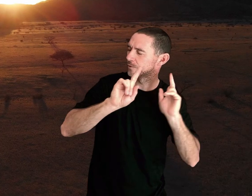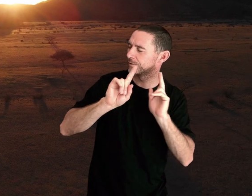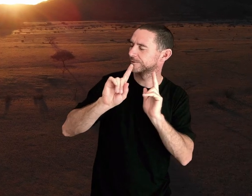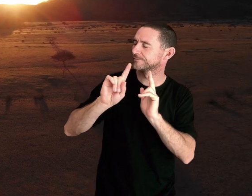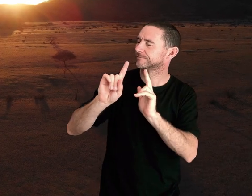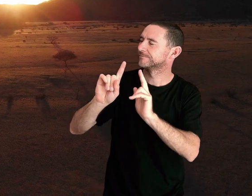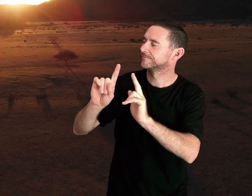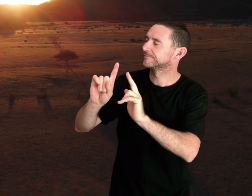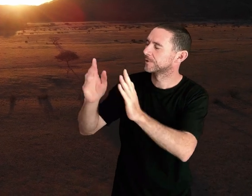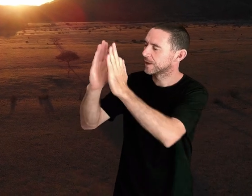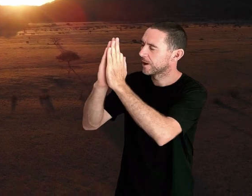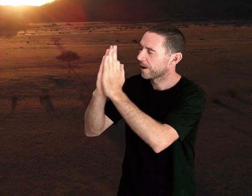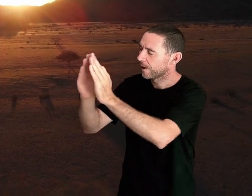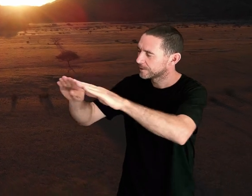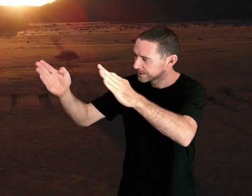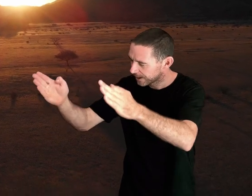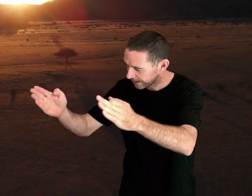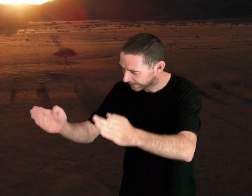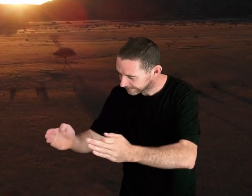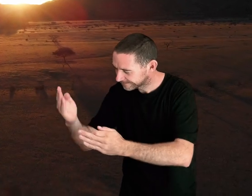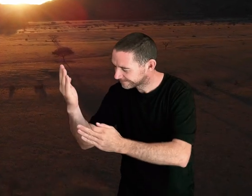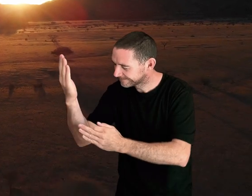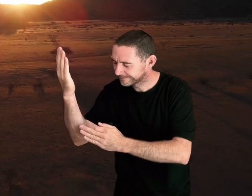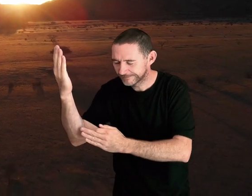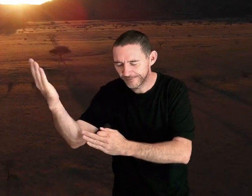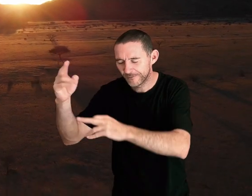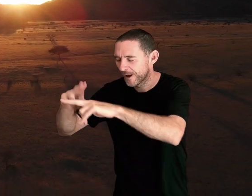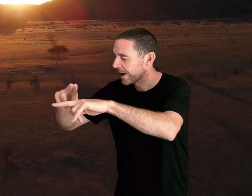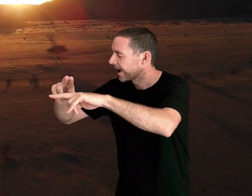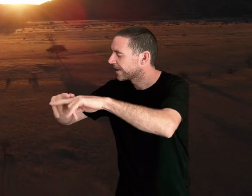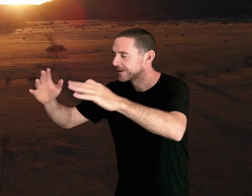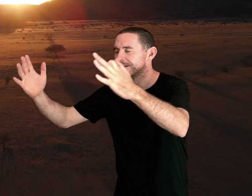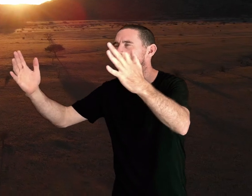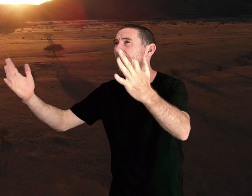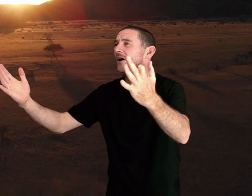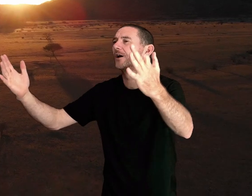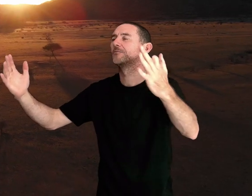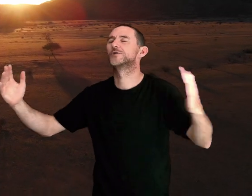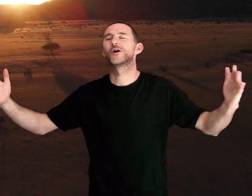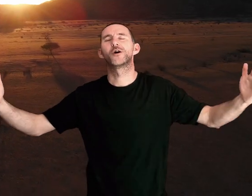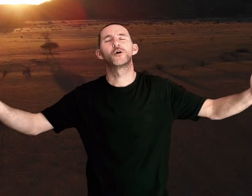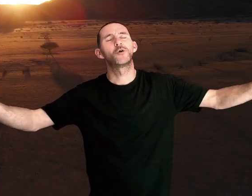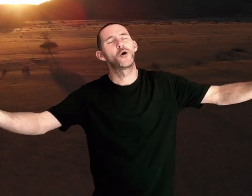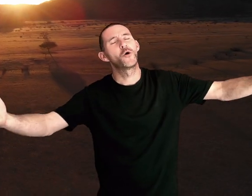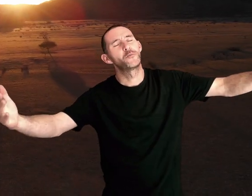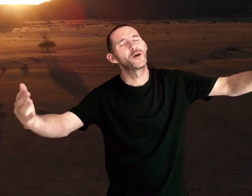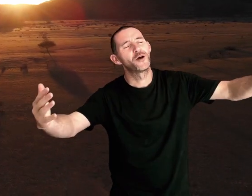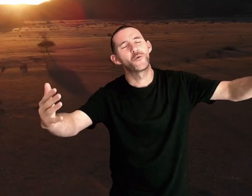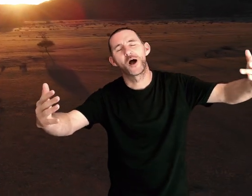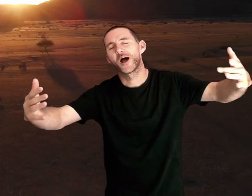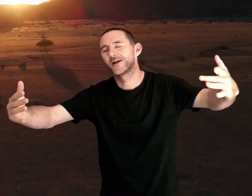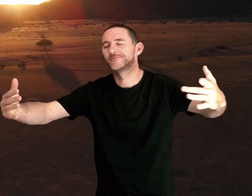come to the altar The Father's arms are